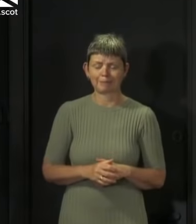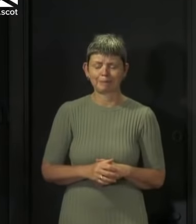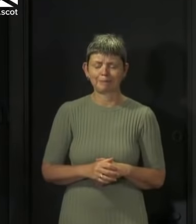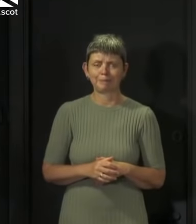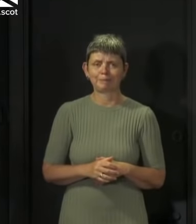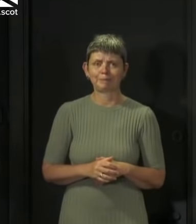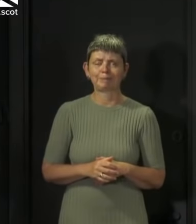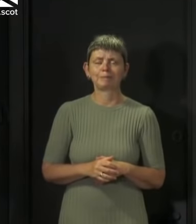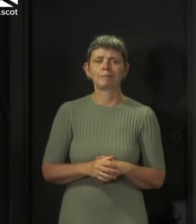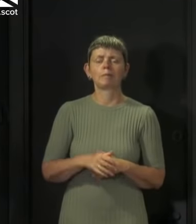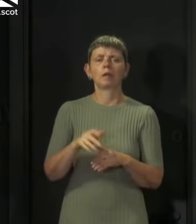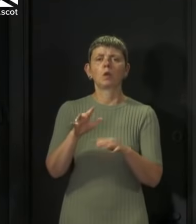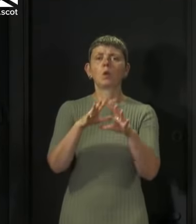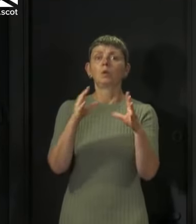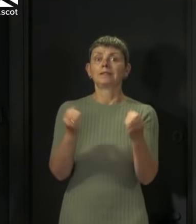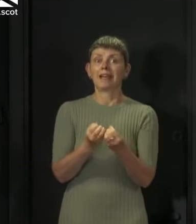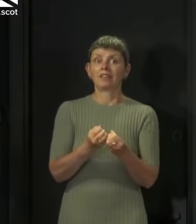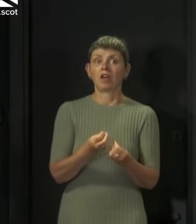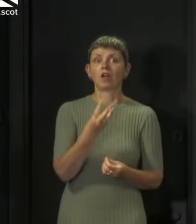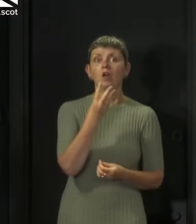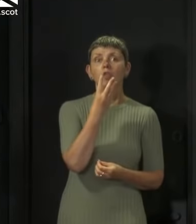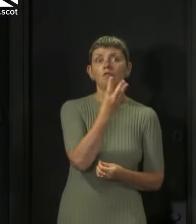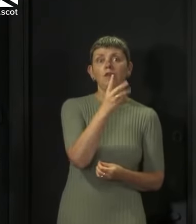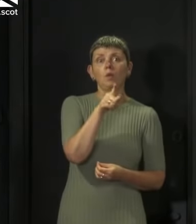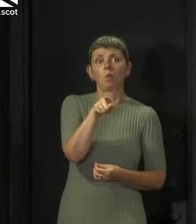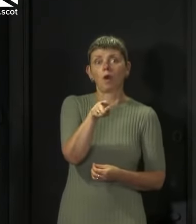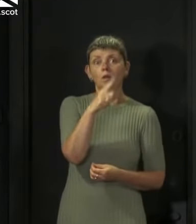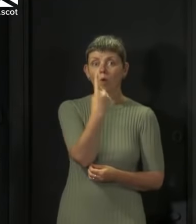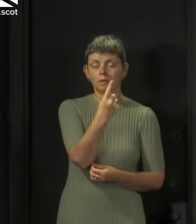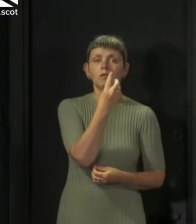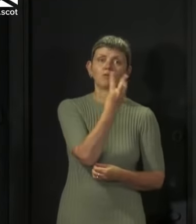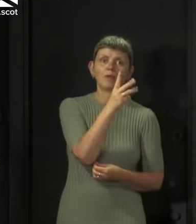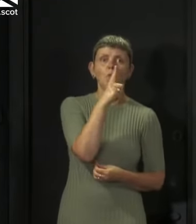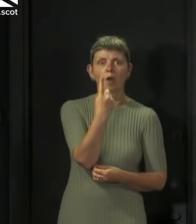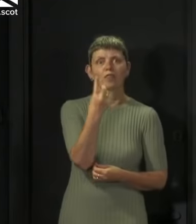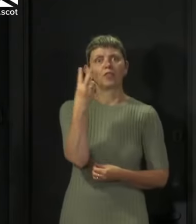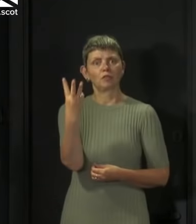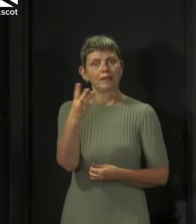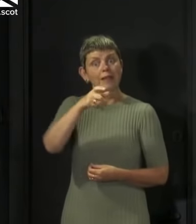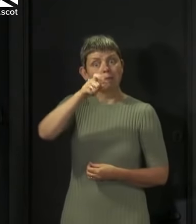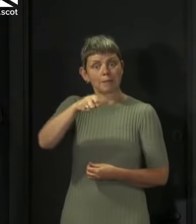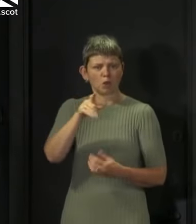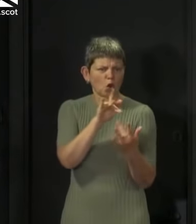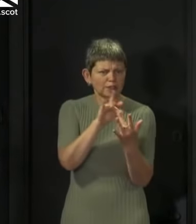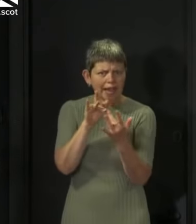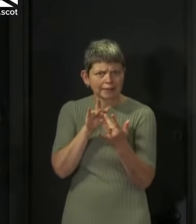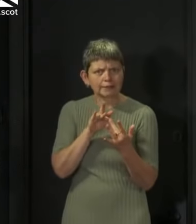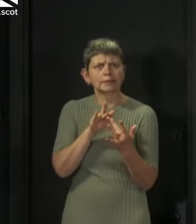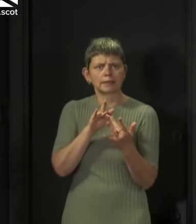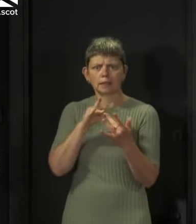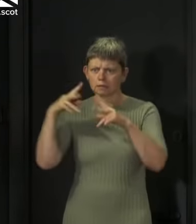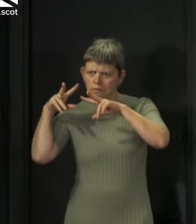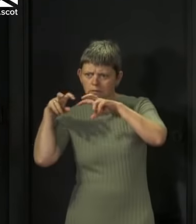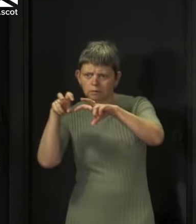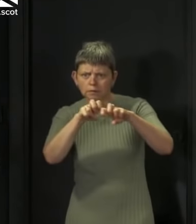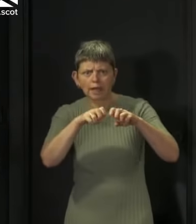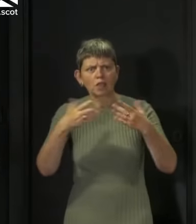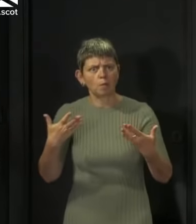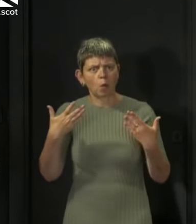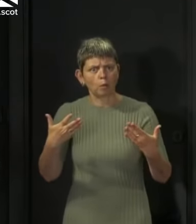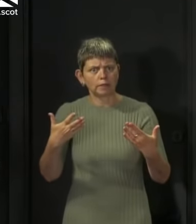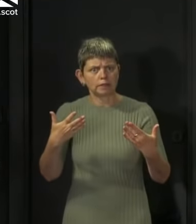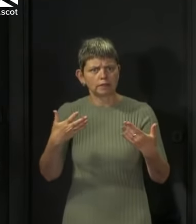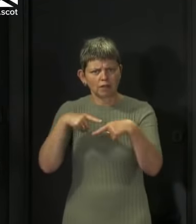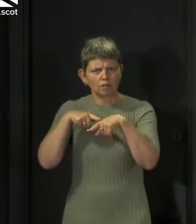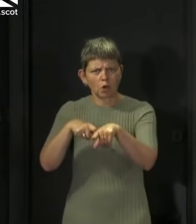and a total of 313 close contacts have now been identified and are being followed up although of